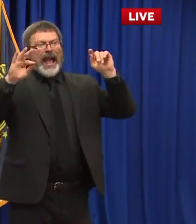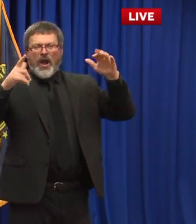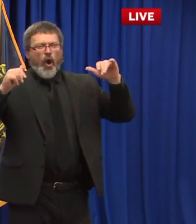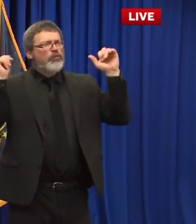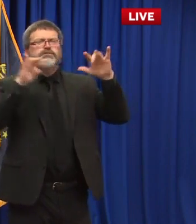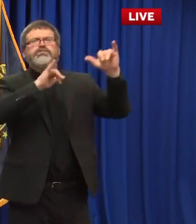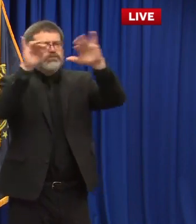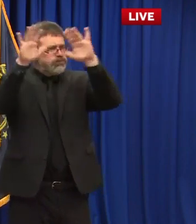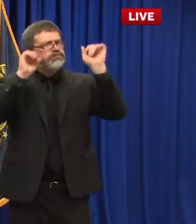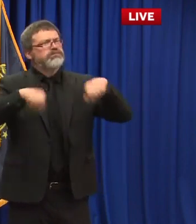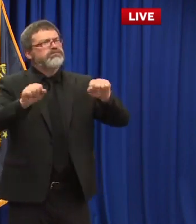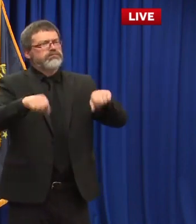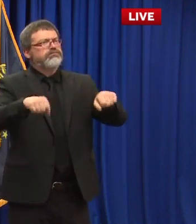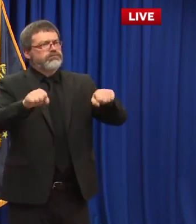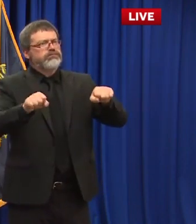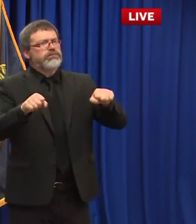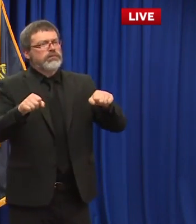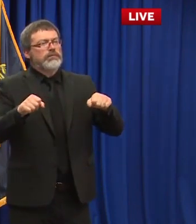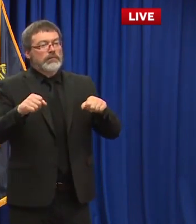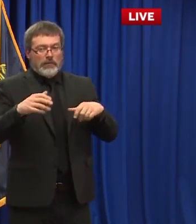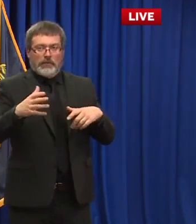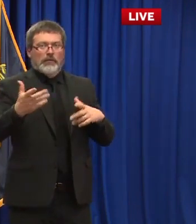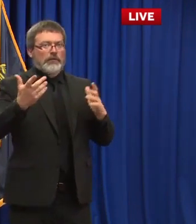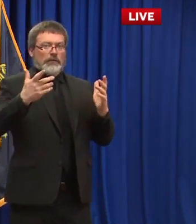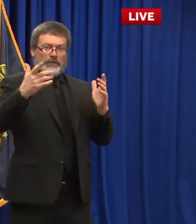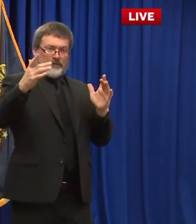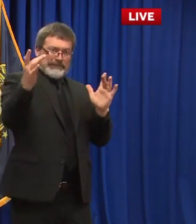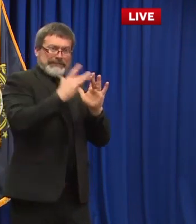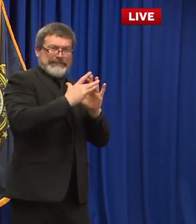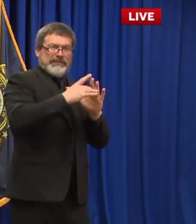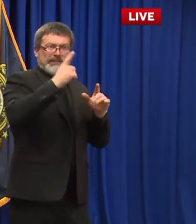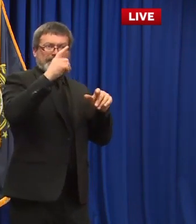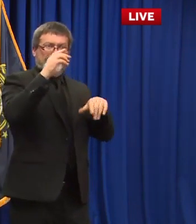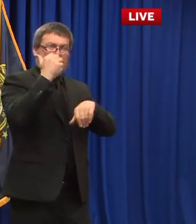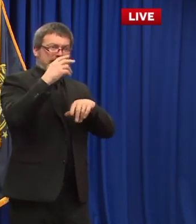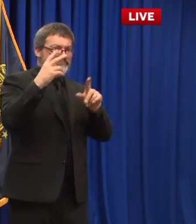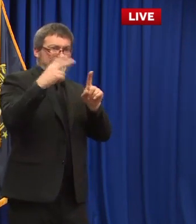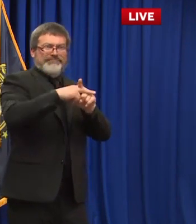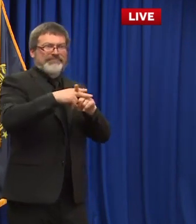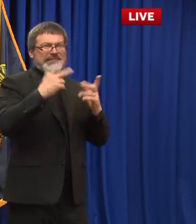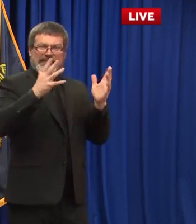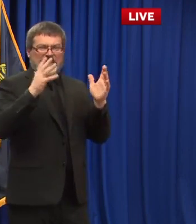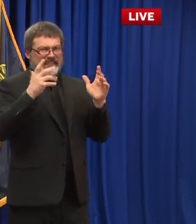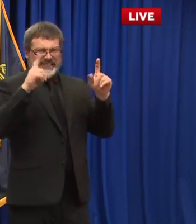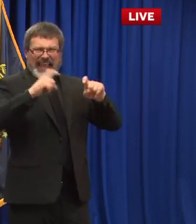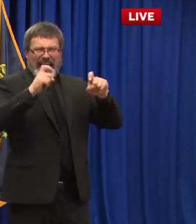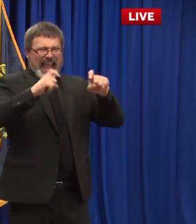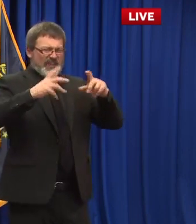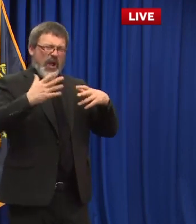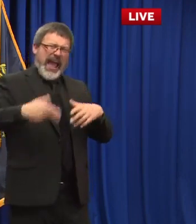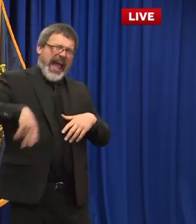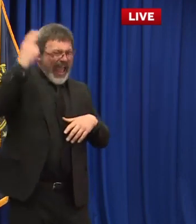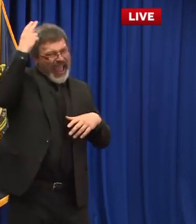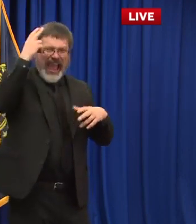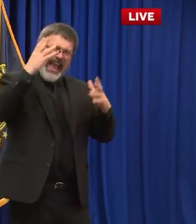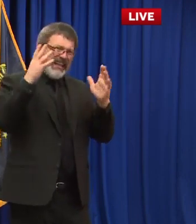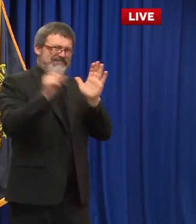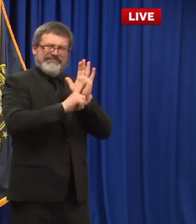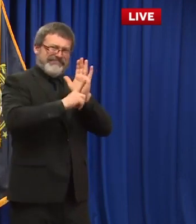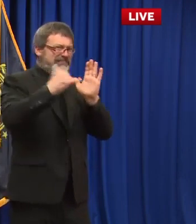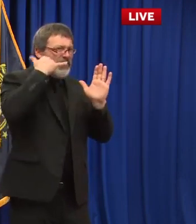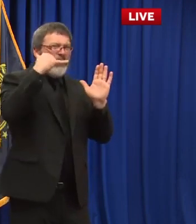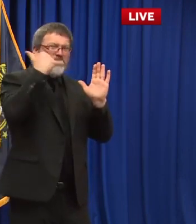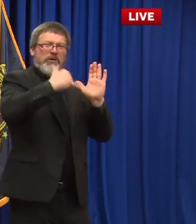um our phones are ringing off the hook for five straight days we just could not keep up with the phone volume and the in the website